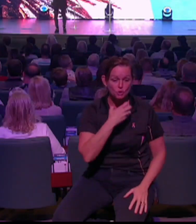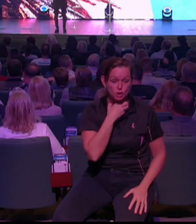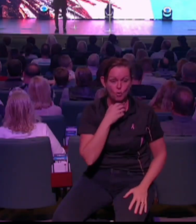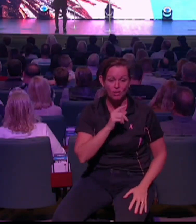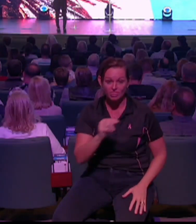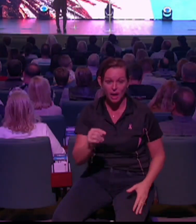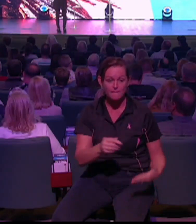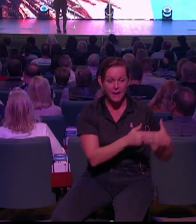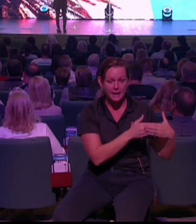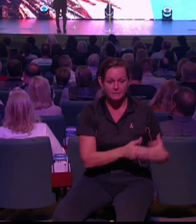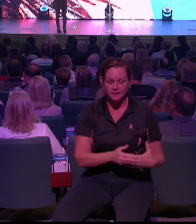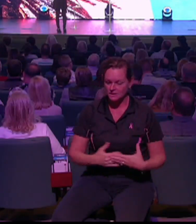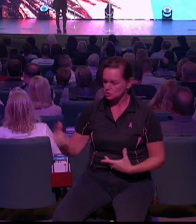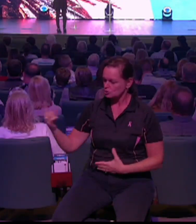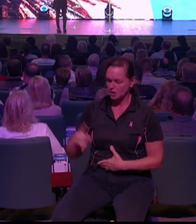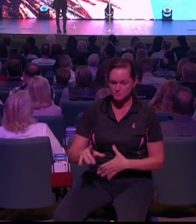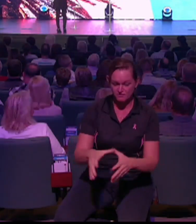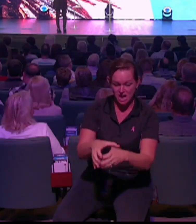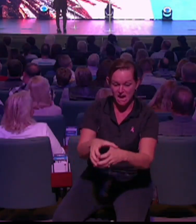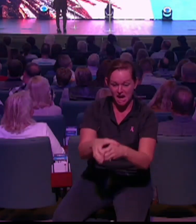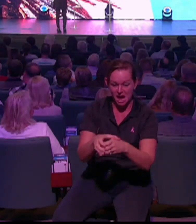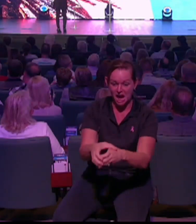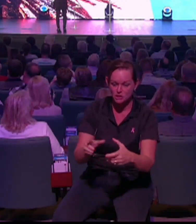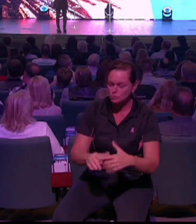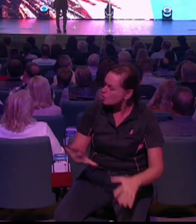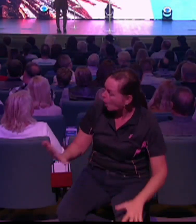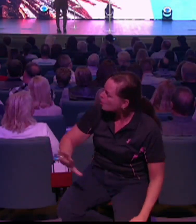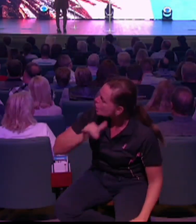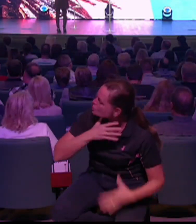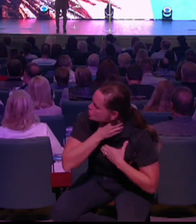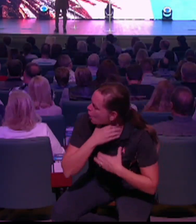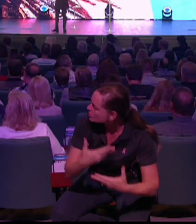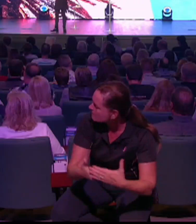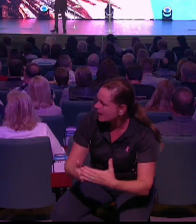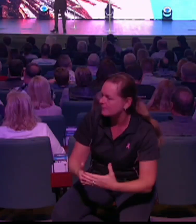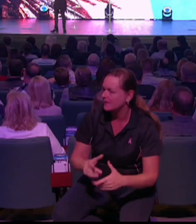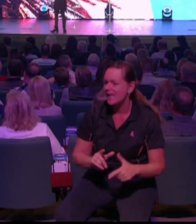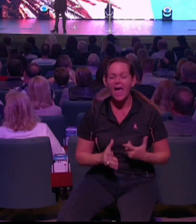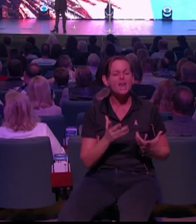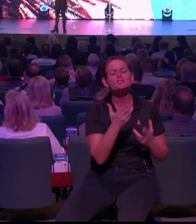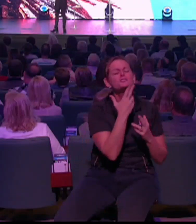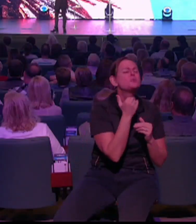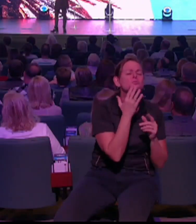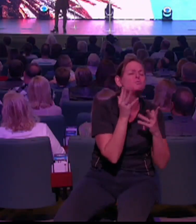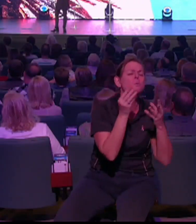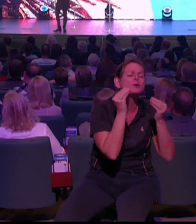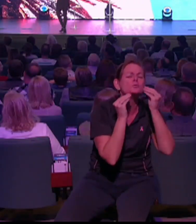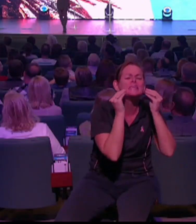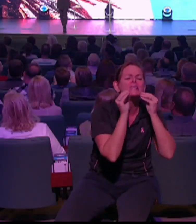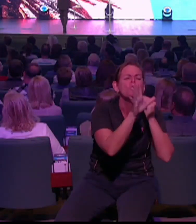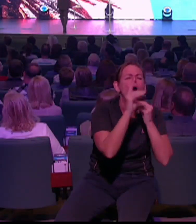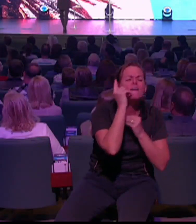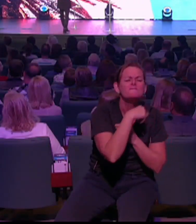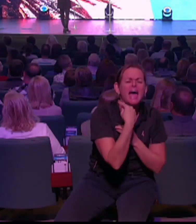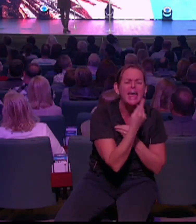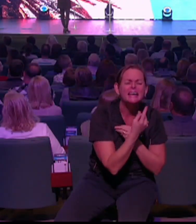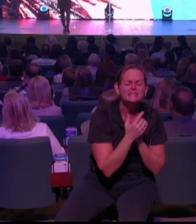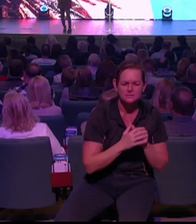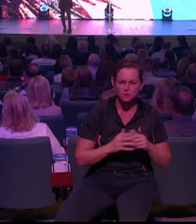So she combined, don't choke the baby and eat your face. Okay. So, yeah, we're praying for